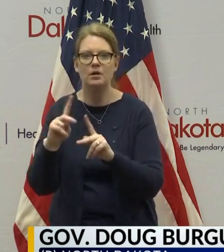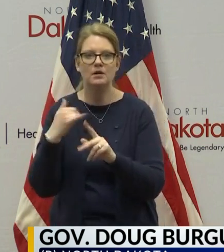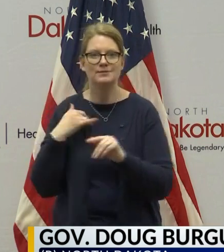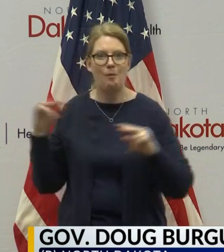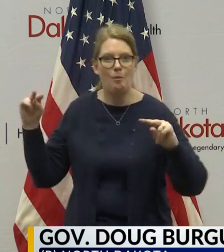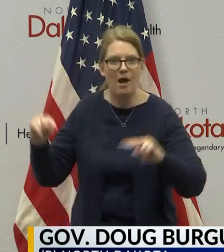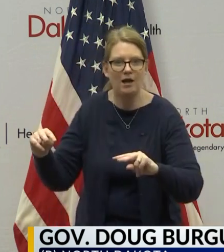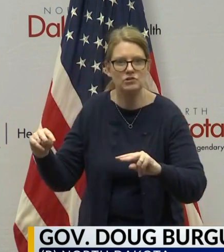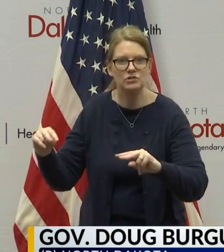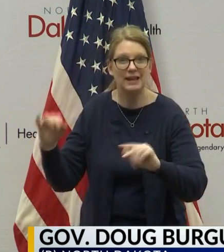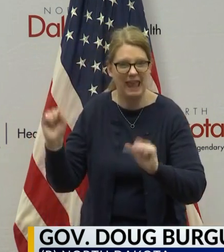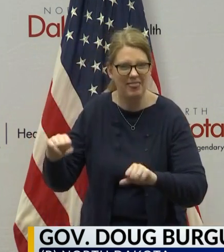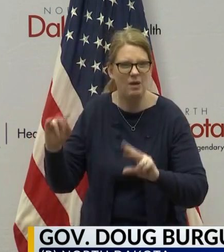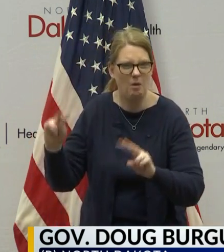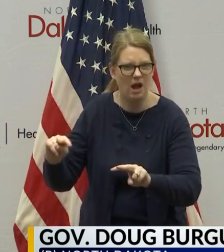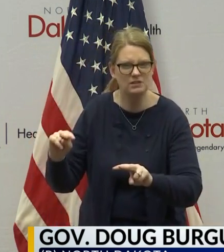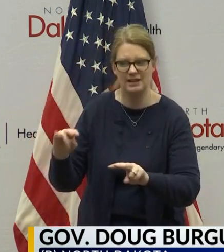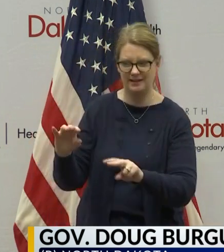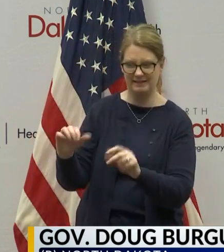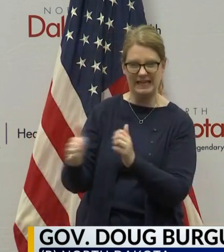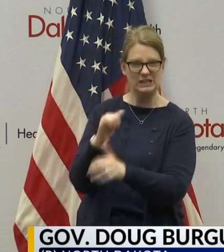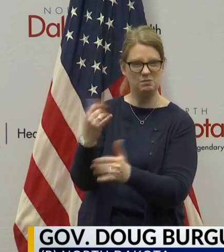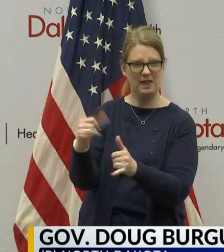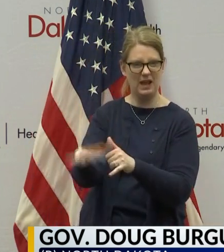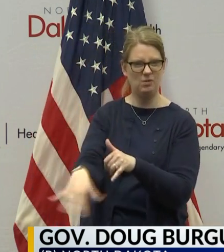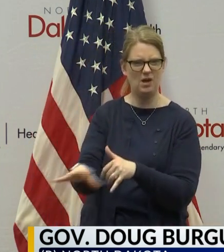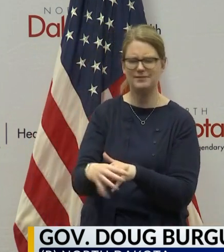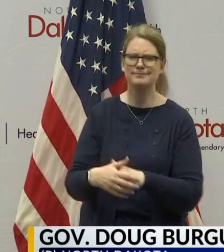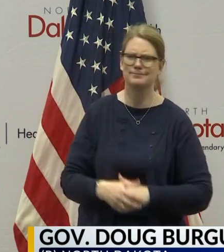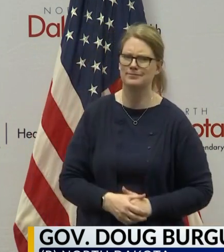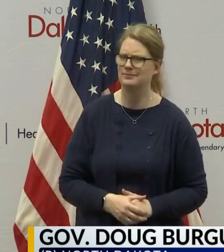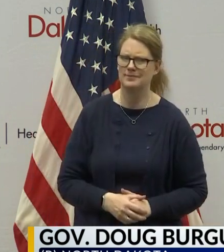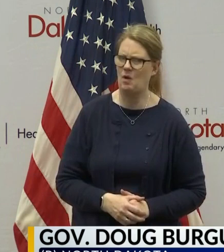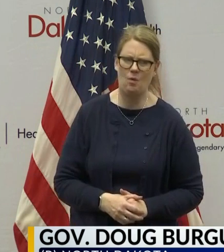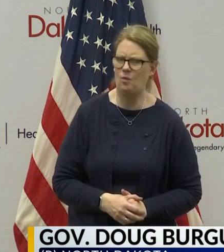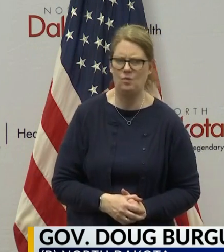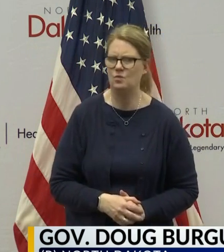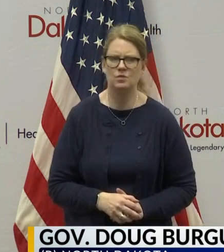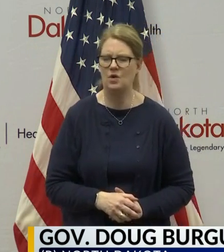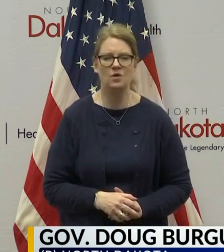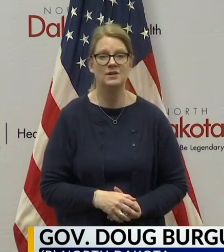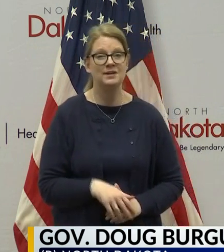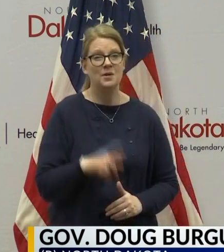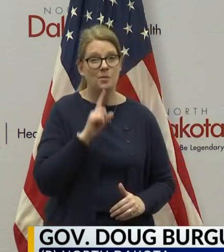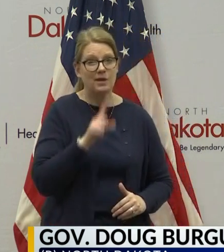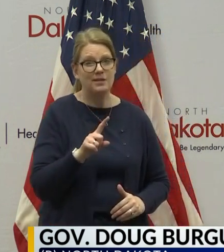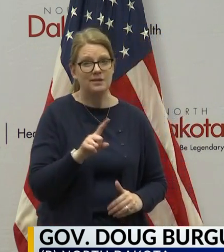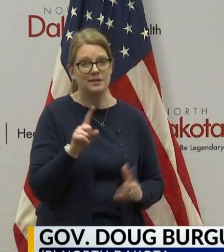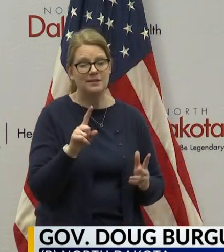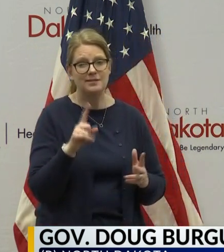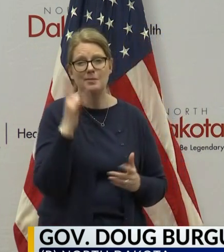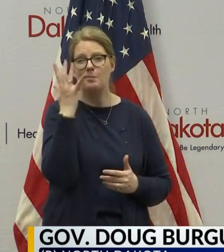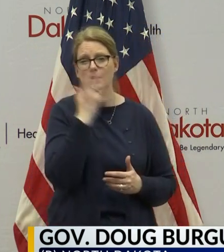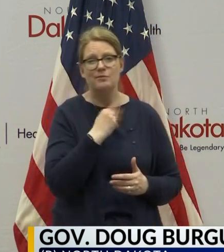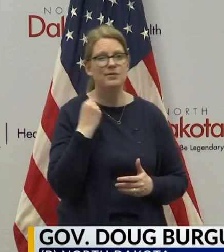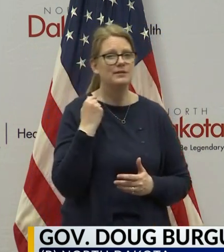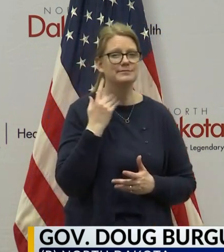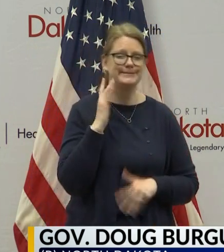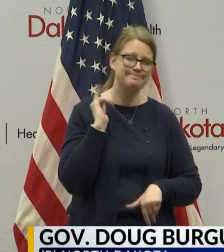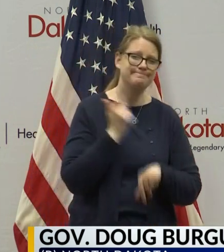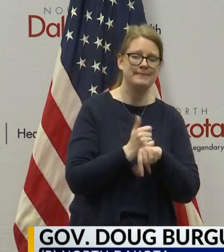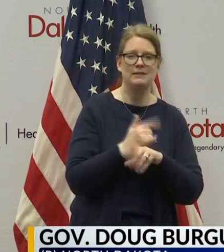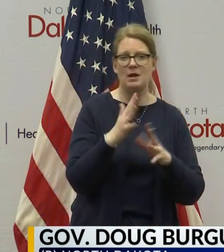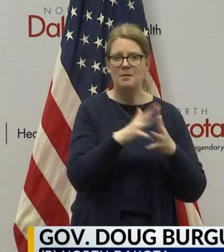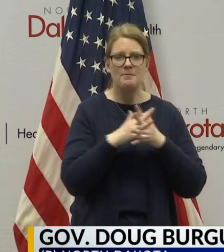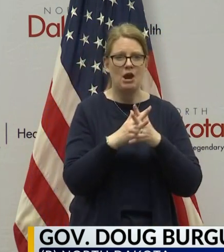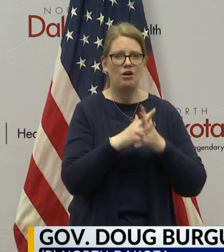impossible for them to try to do that. So, I think the balance and the beauty of America is partly the way that we're set up right now, and